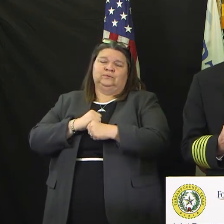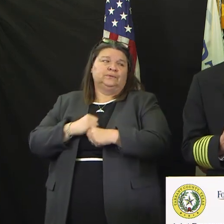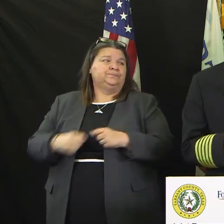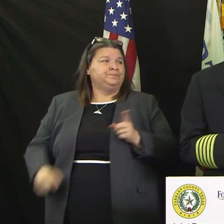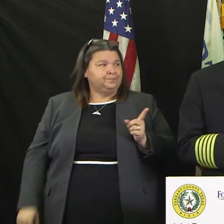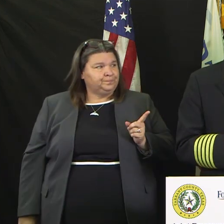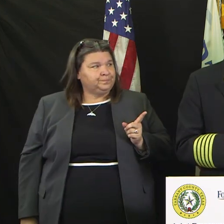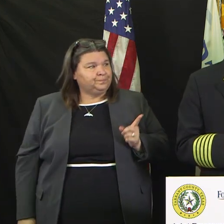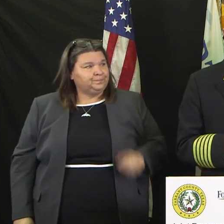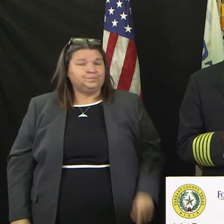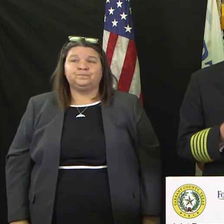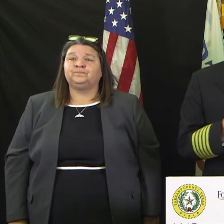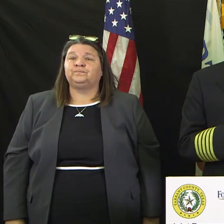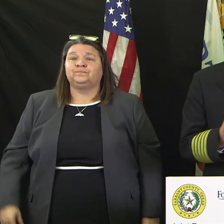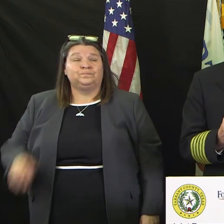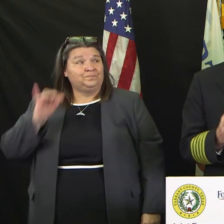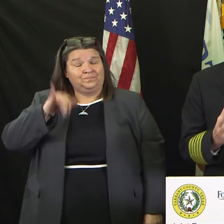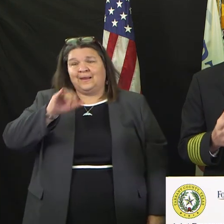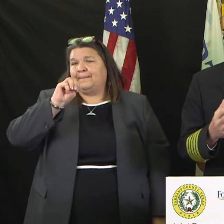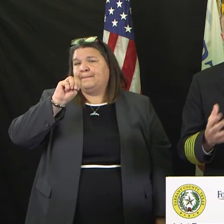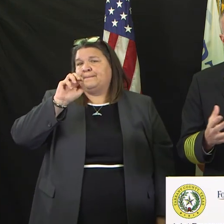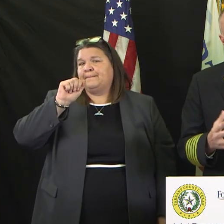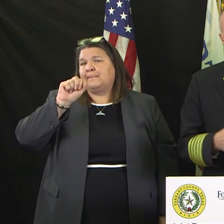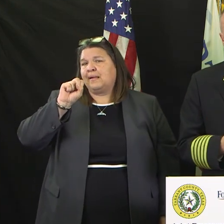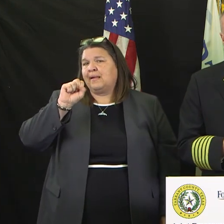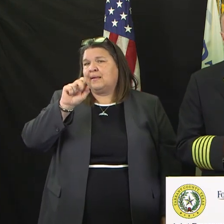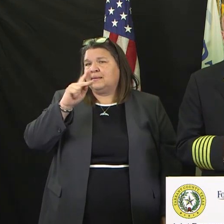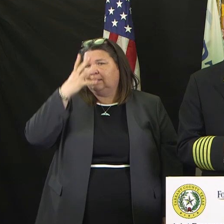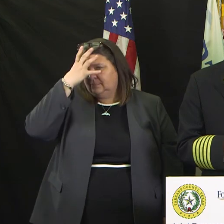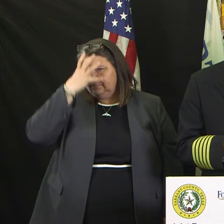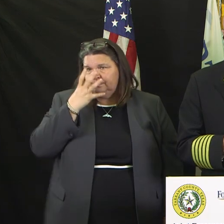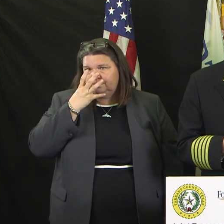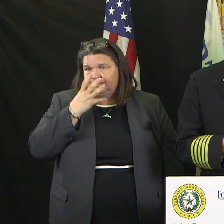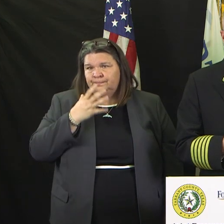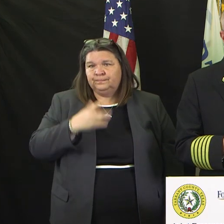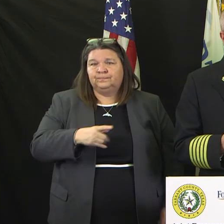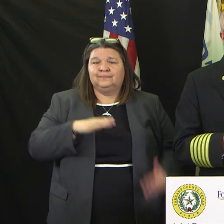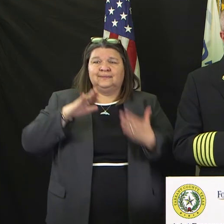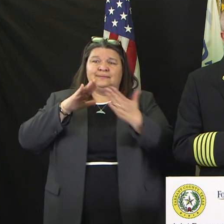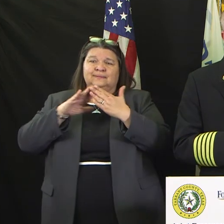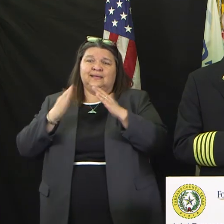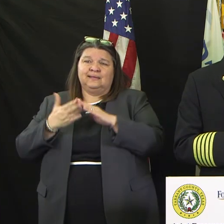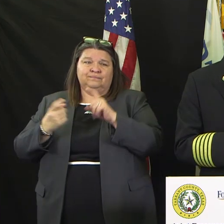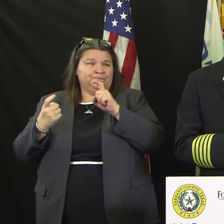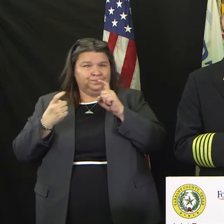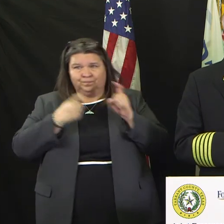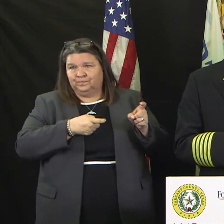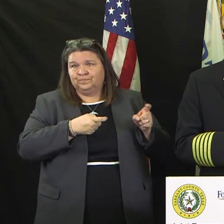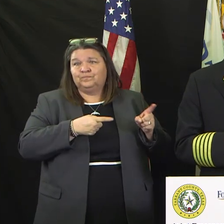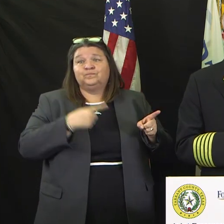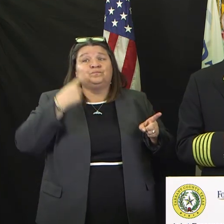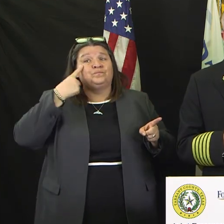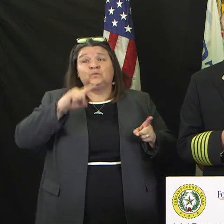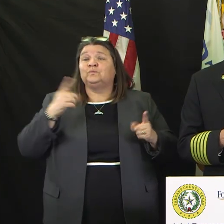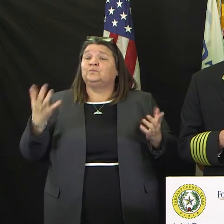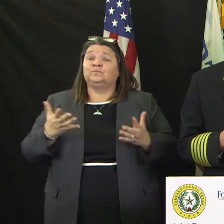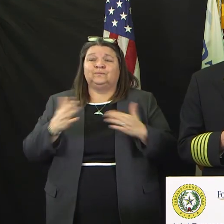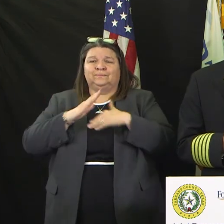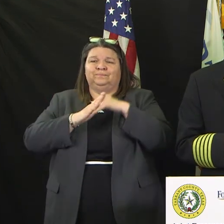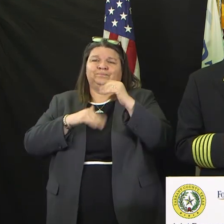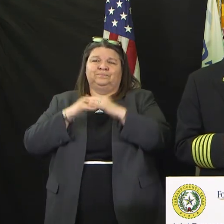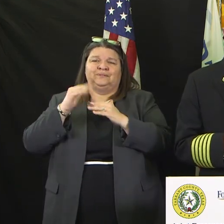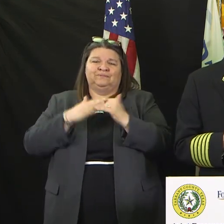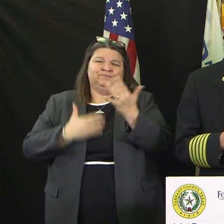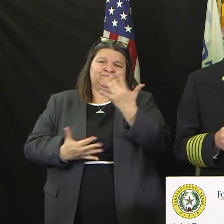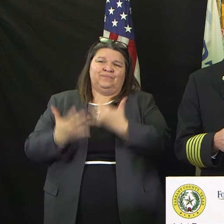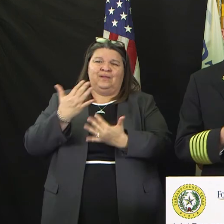firefighters of the Fort Worth Fire Department, this is their assigned mask that they use for structure fires. And the canister